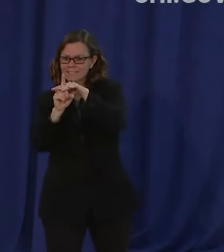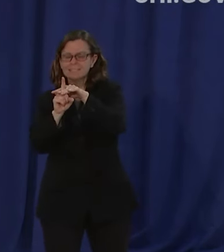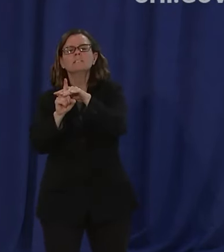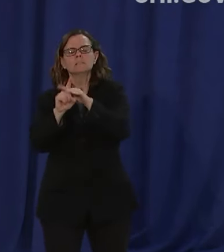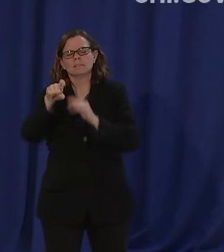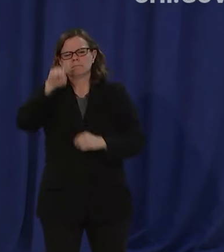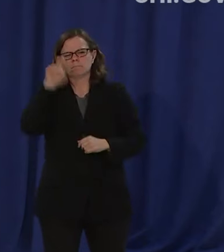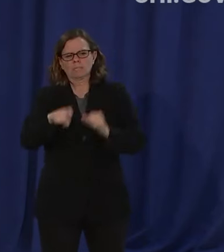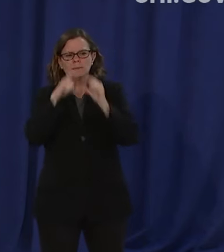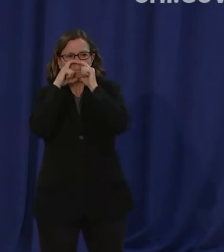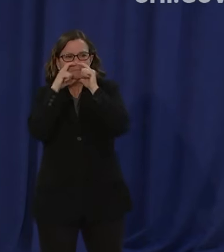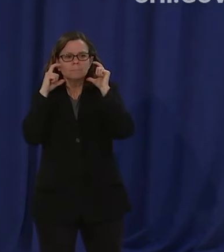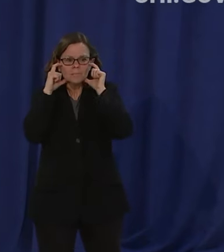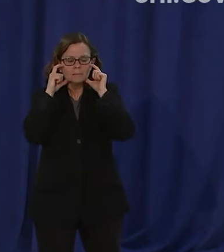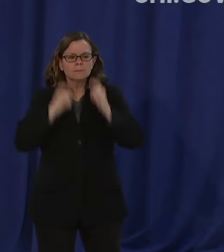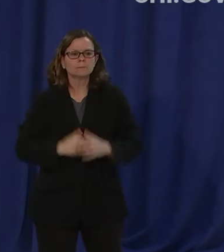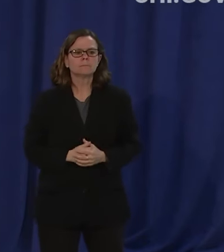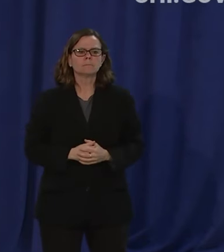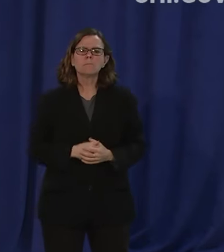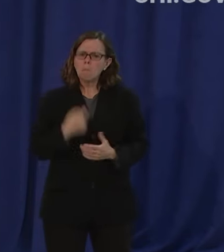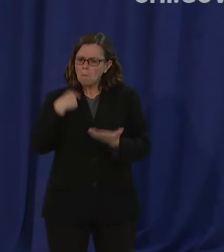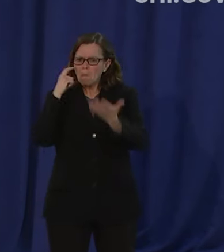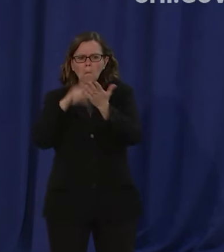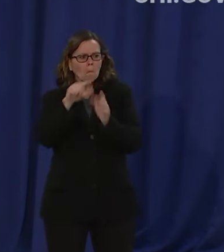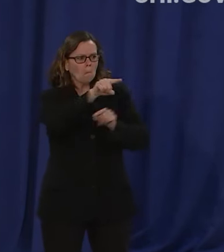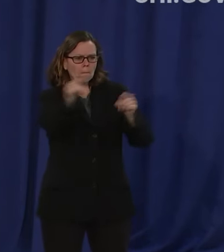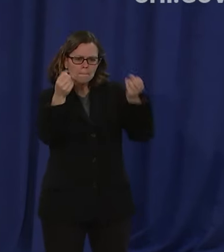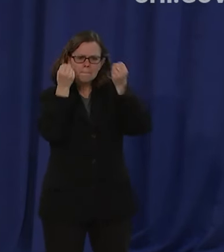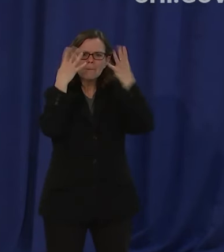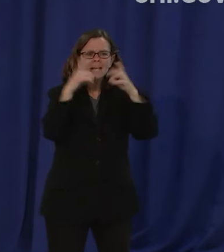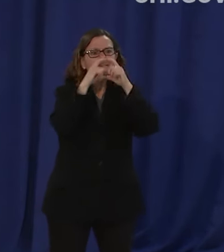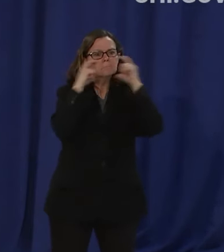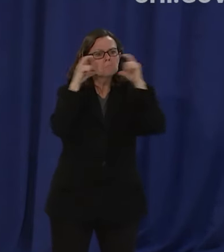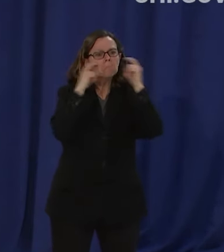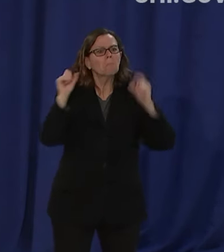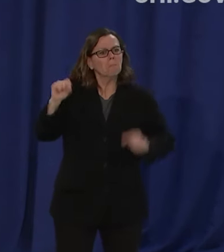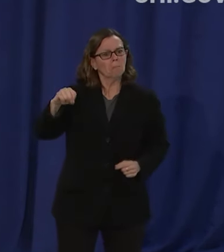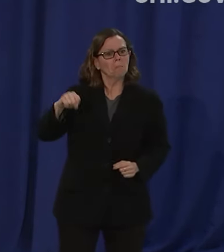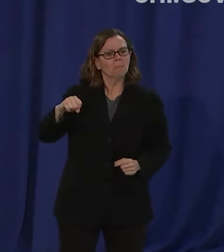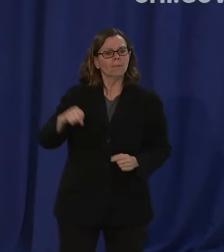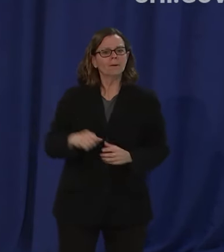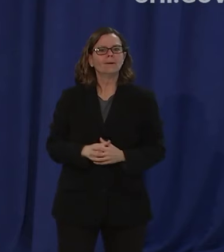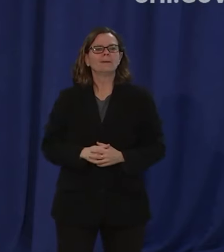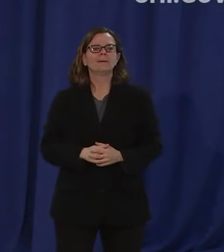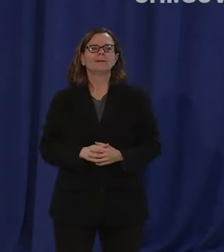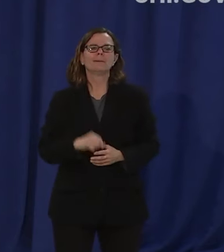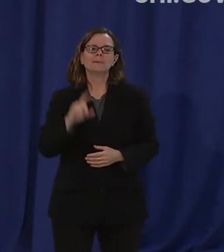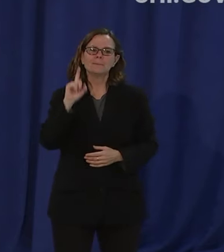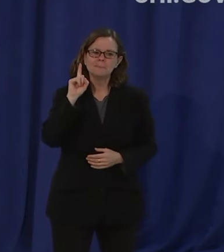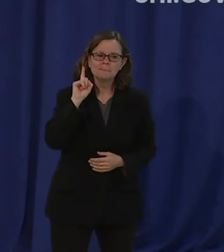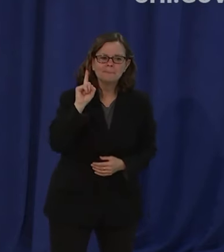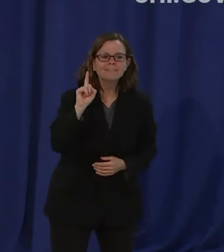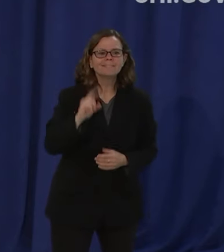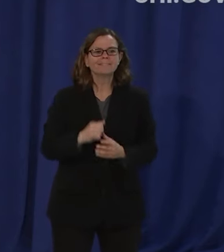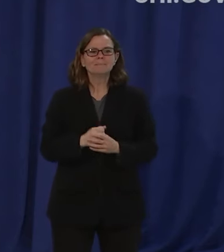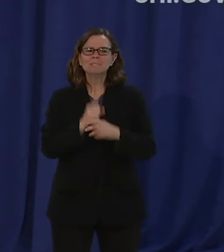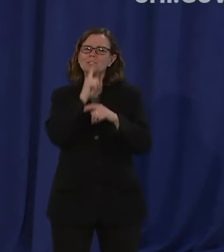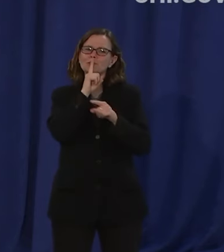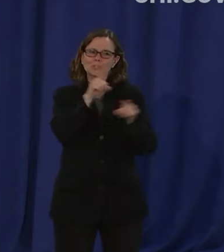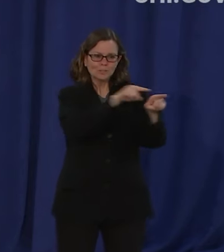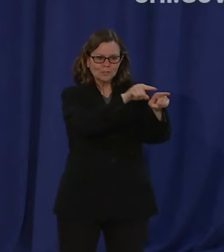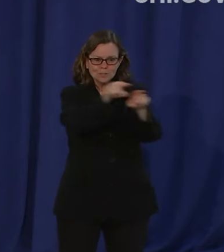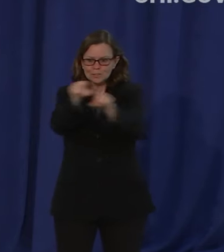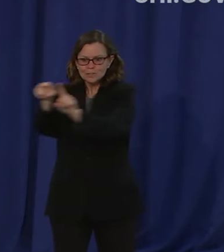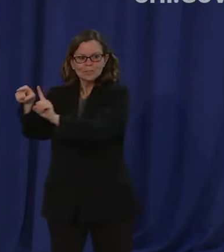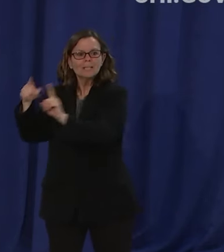challenge is making sure that every member of the public has the same accessibility to some kind of